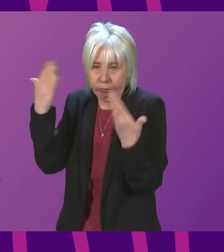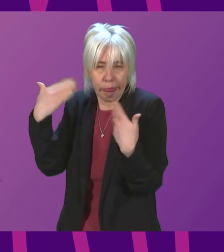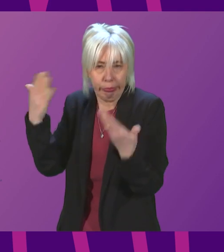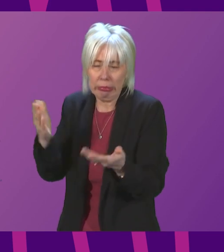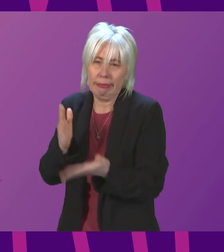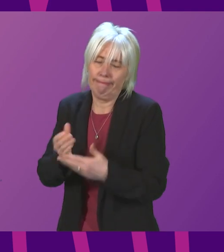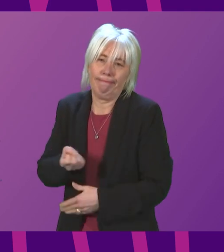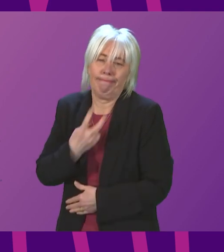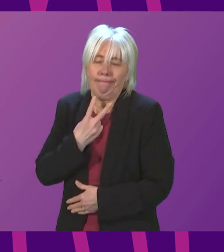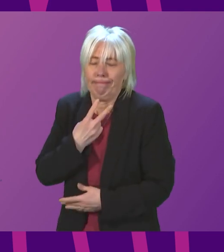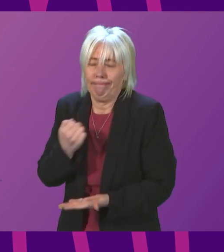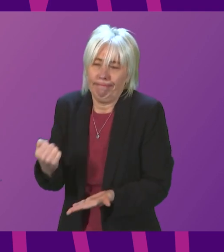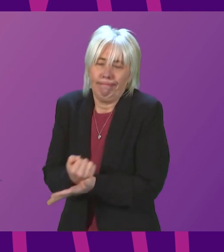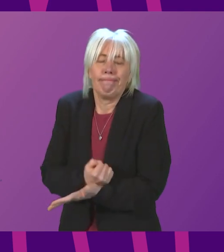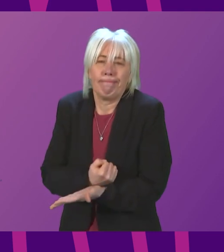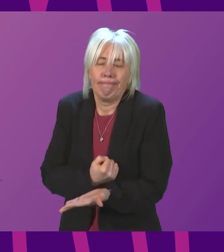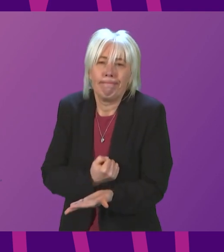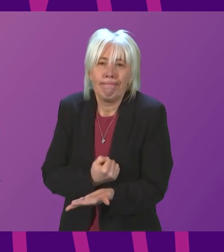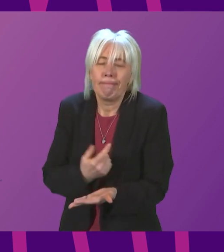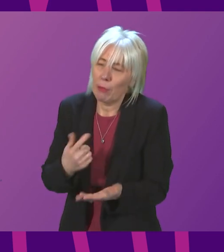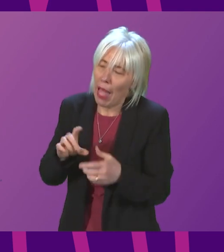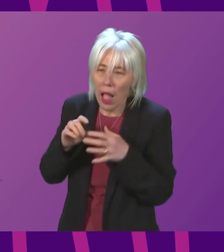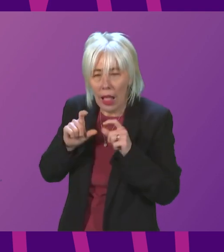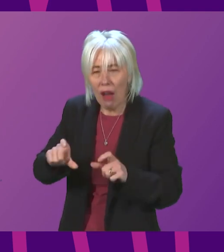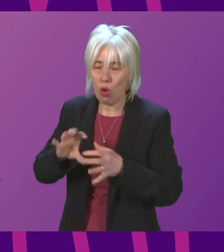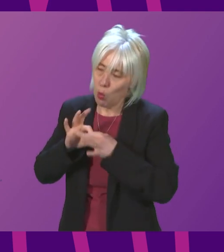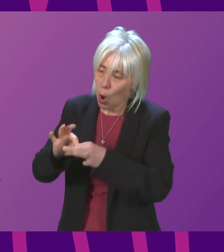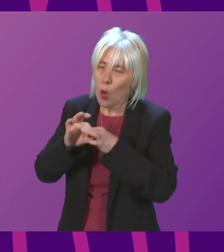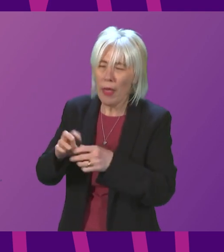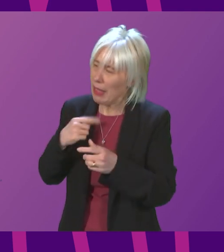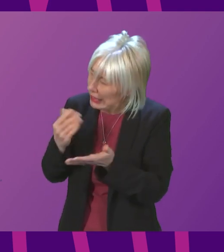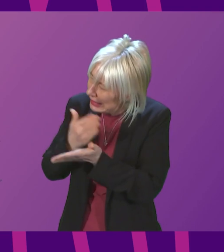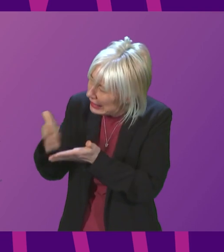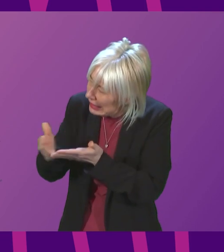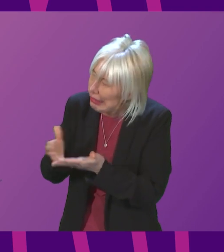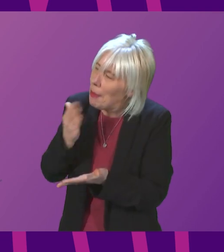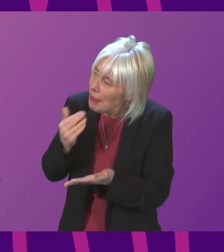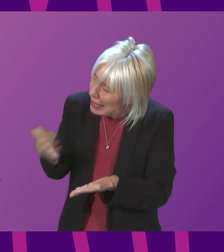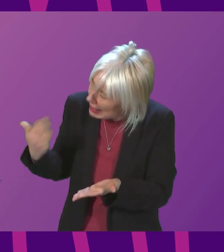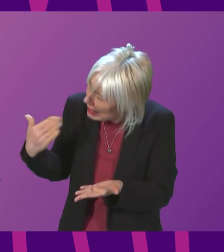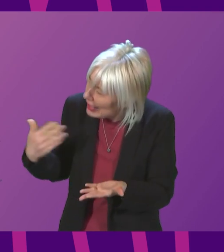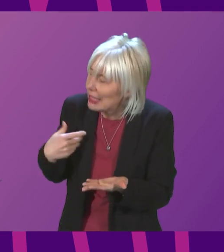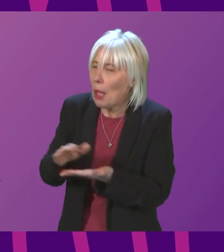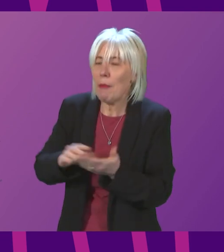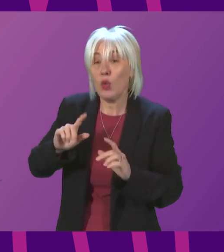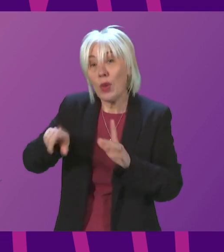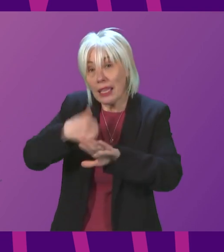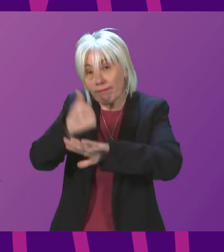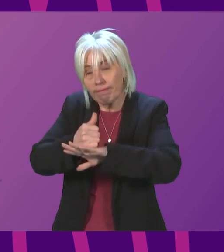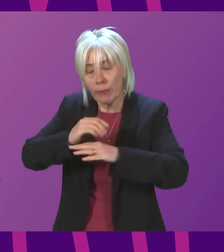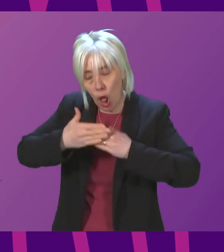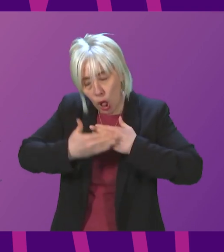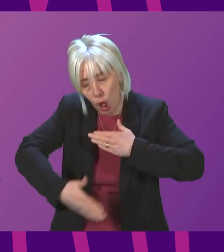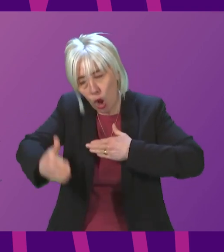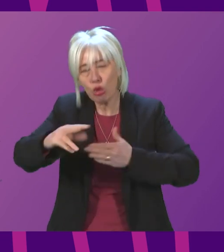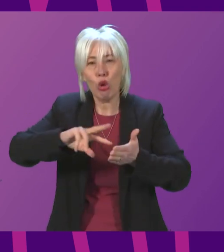that is deeply regrettable, and we will continue to work with them to try to get that clarity so that we can set out our longer-term plans. But we think we should